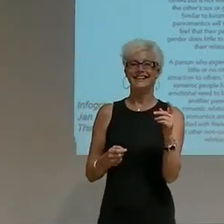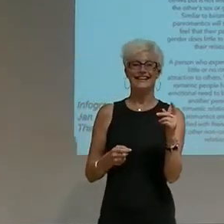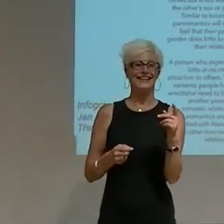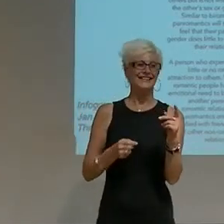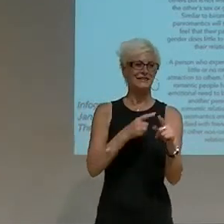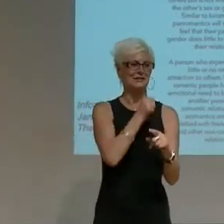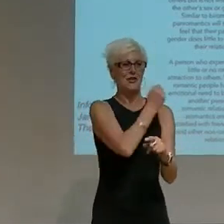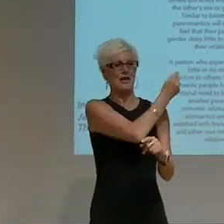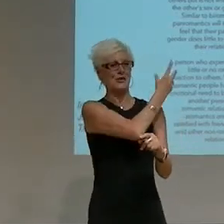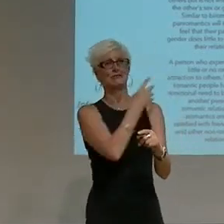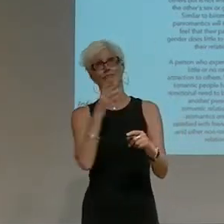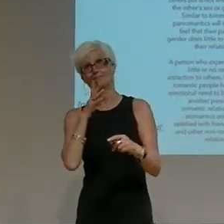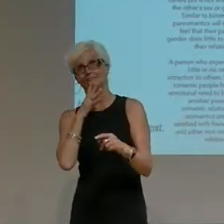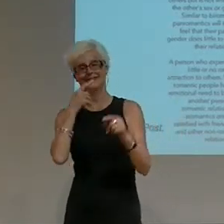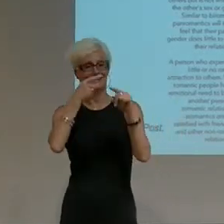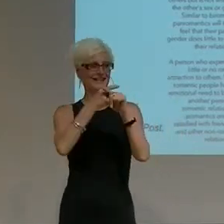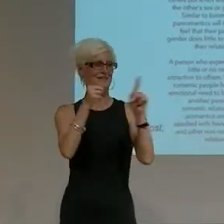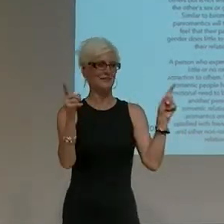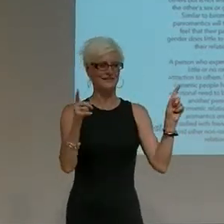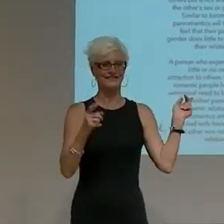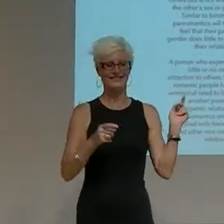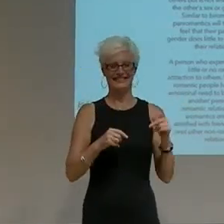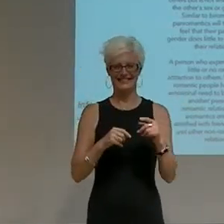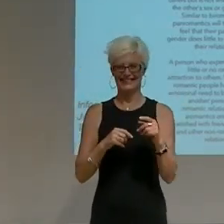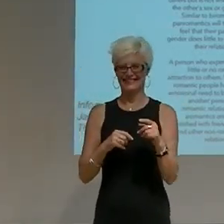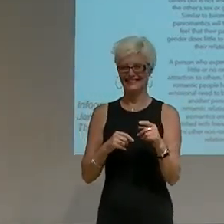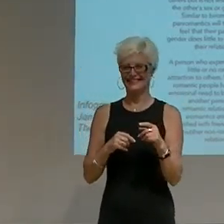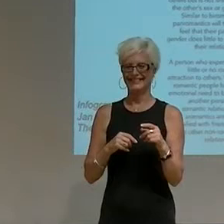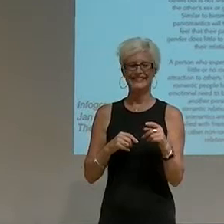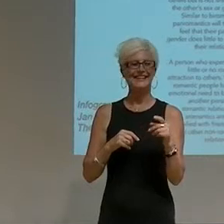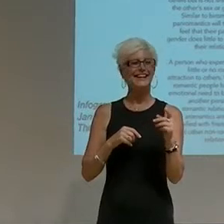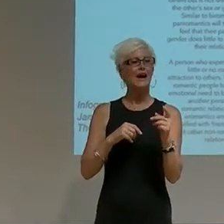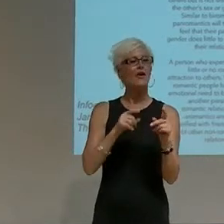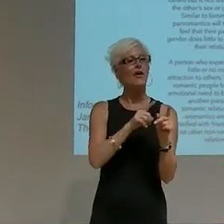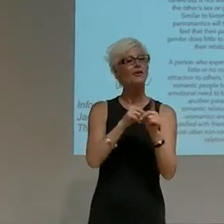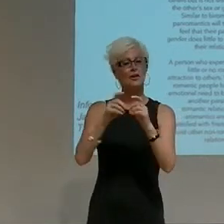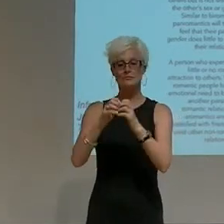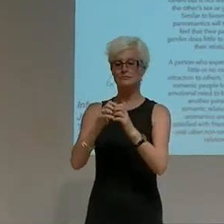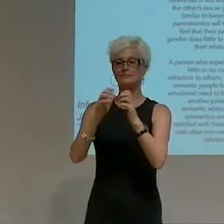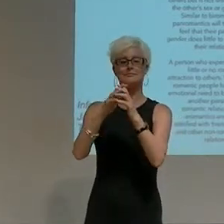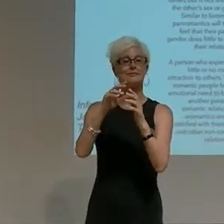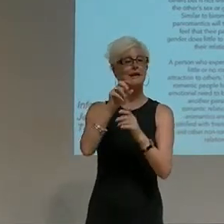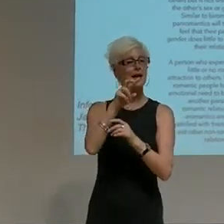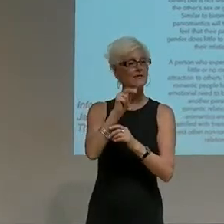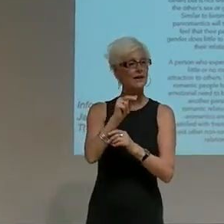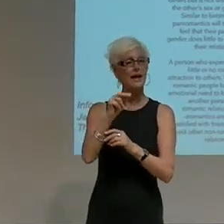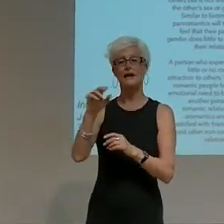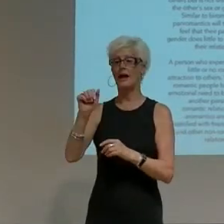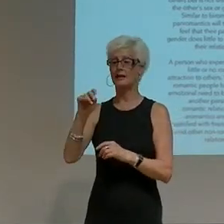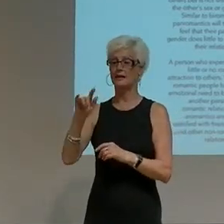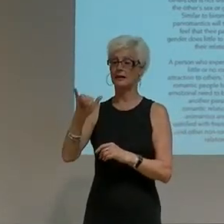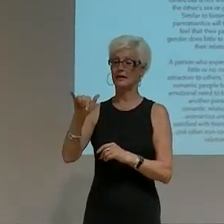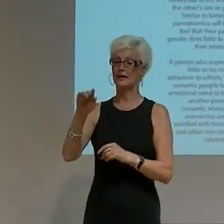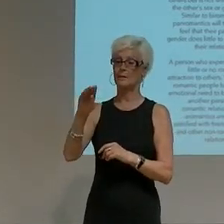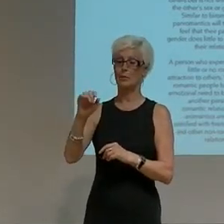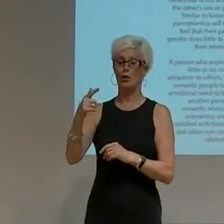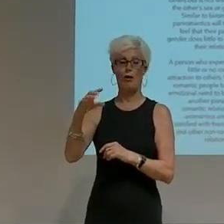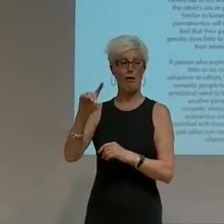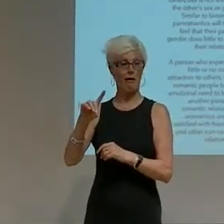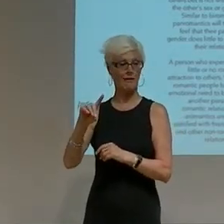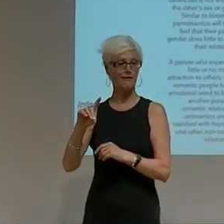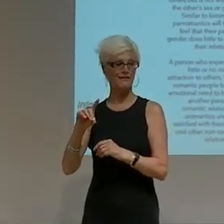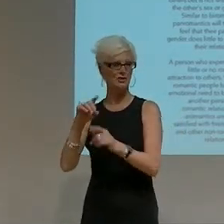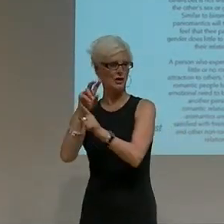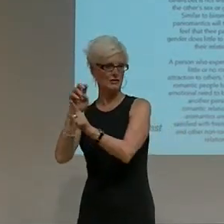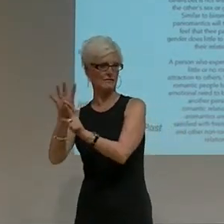As well as a contemporary works part, of course, by the creation of Avon and by Anthony Bogart's 2004 piece, with much follow